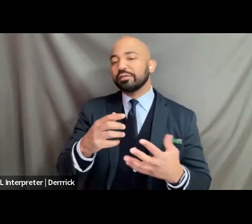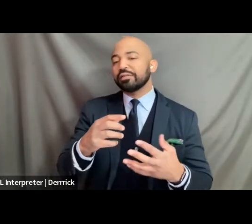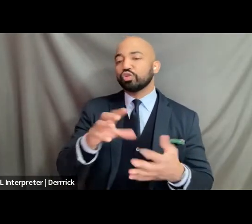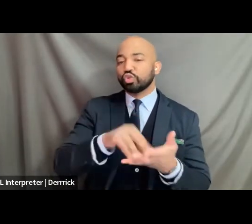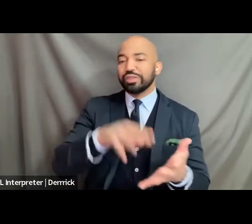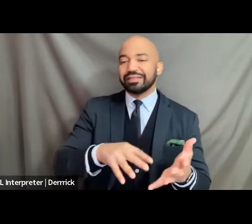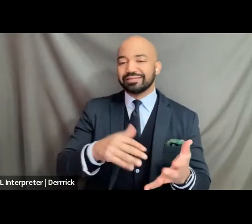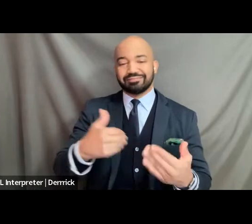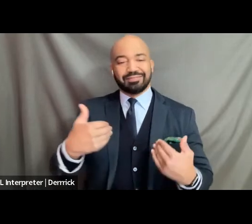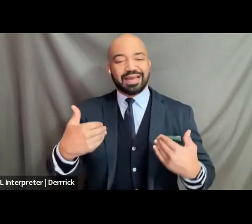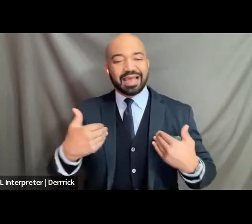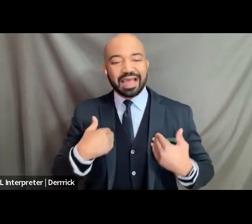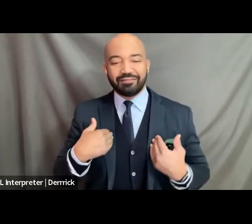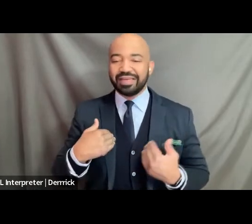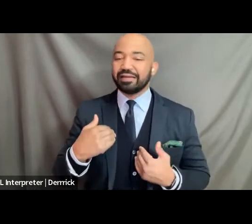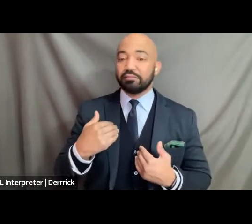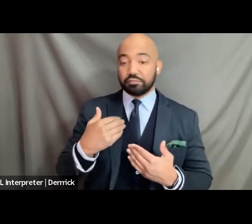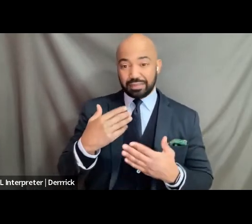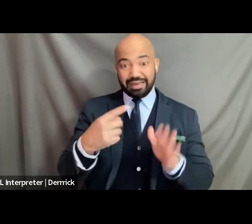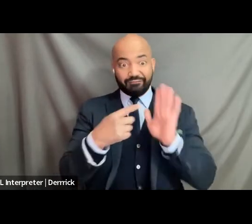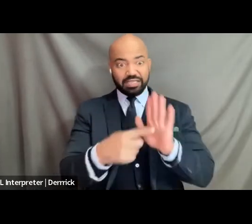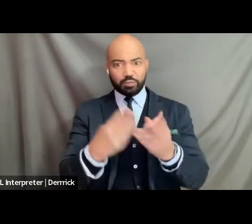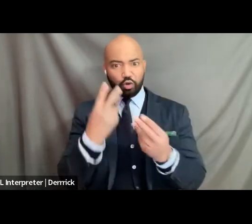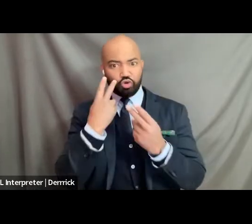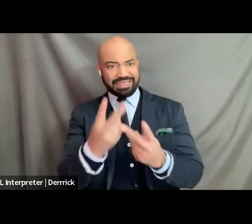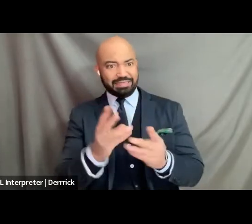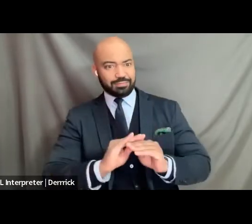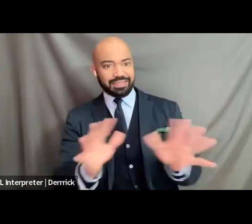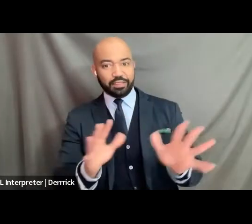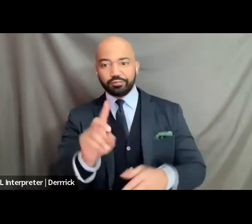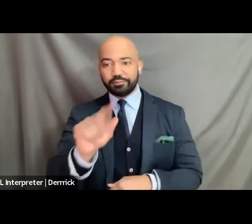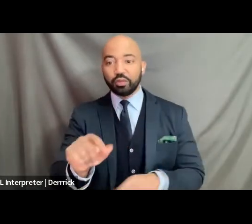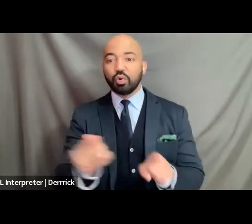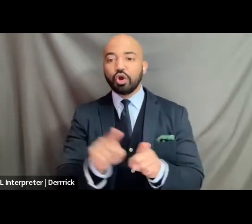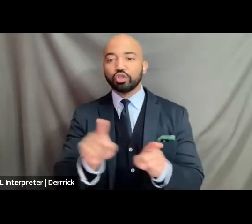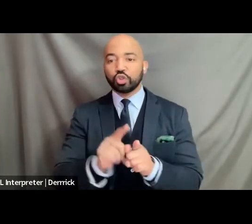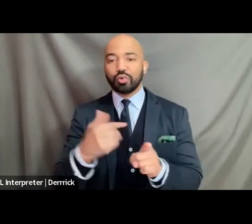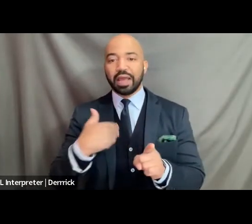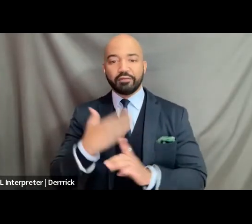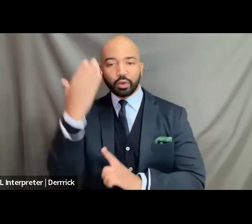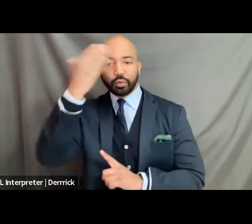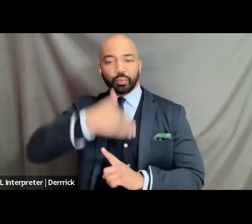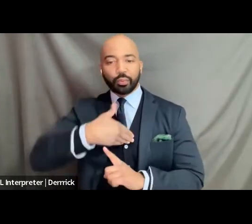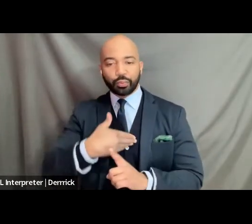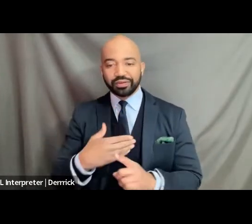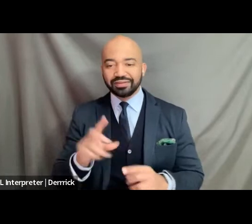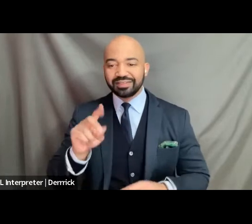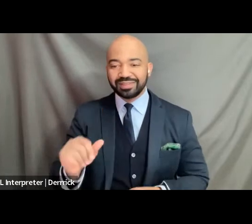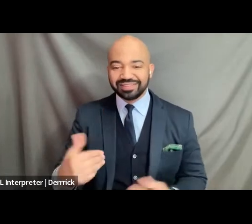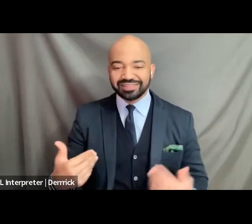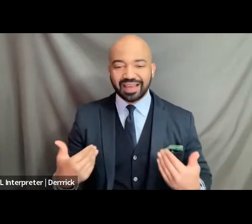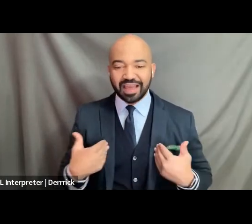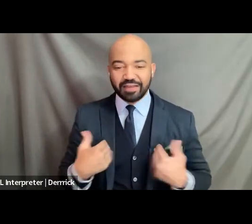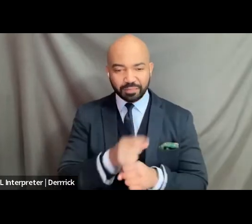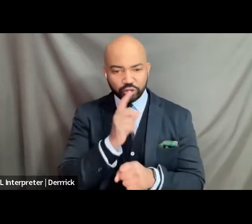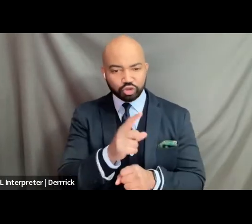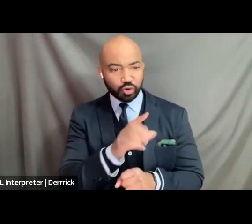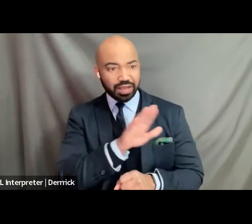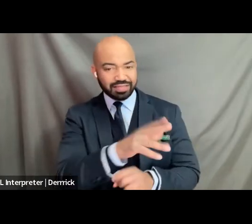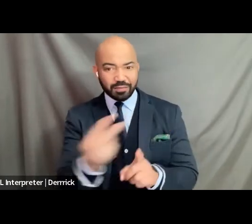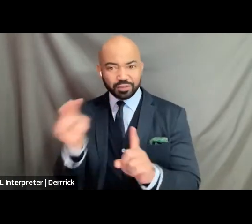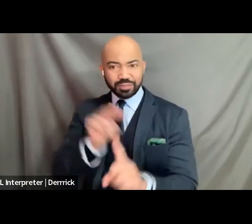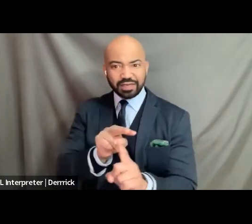invisible and visible disabilities making sure that they have you know perspectives that they have the agency um and